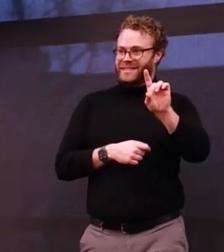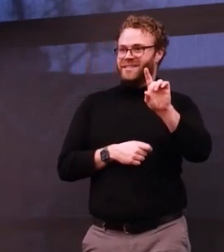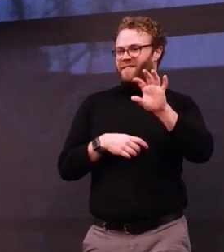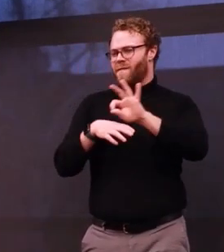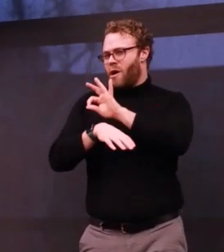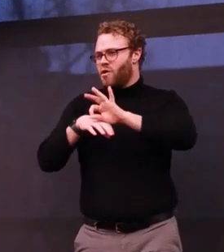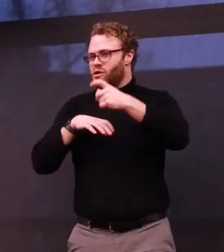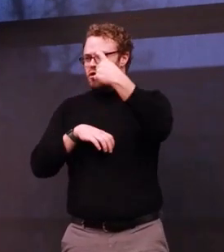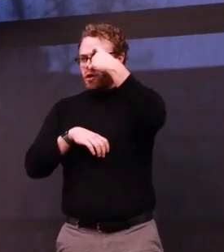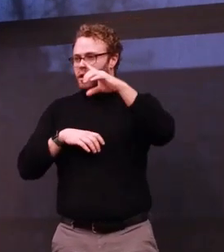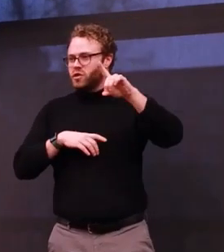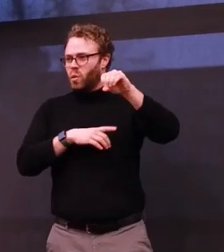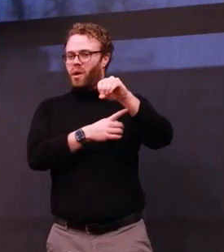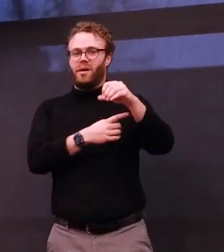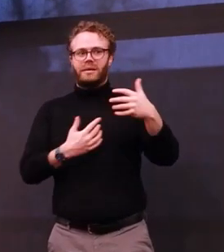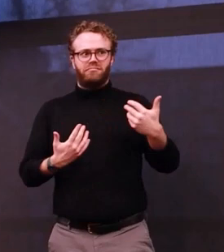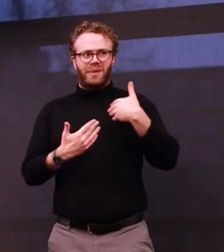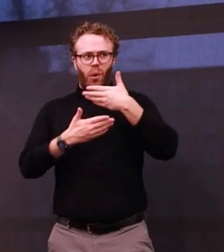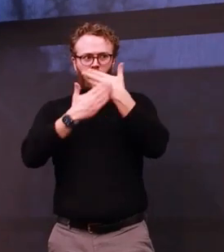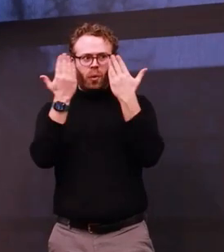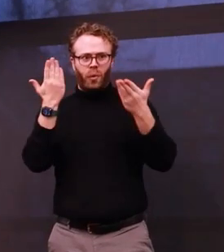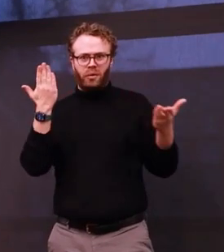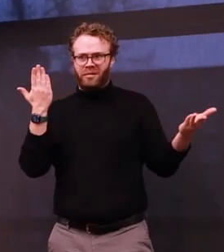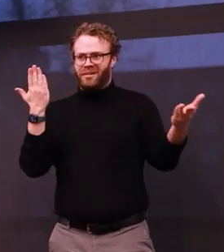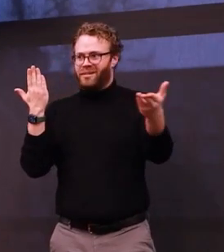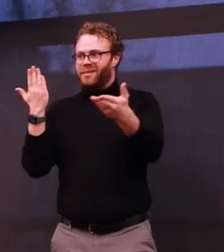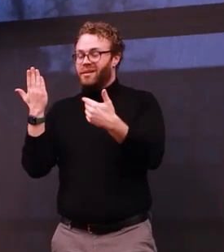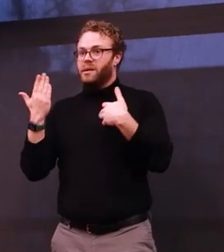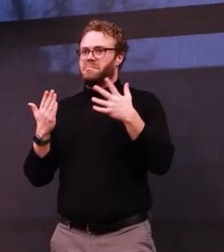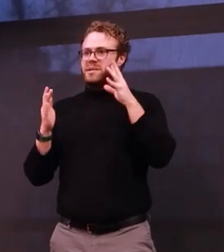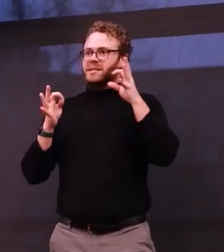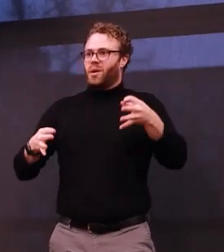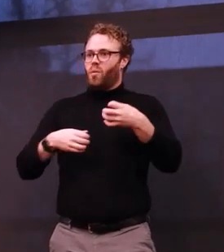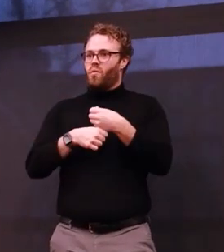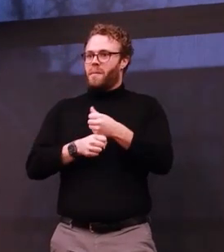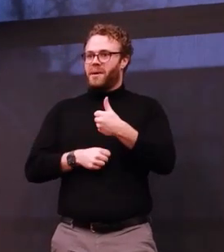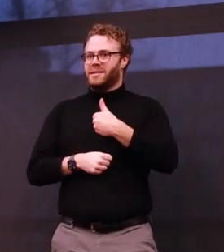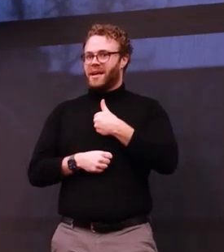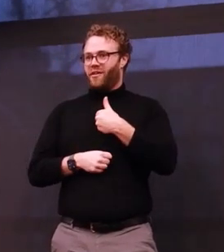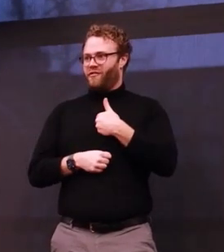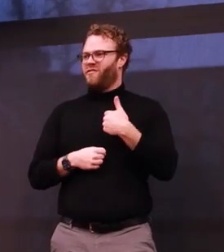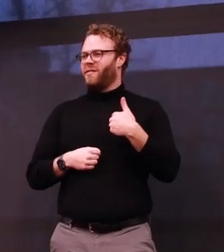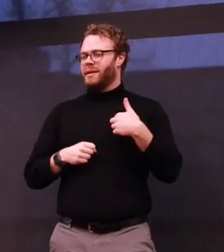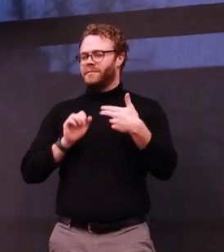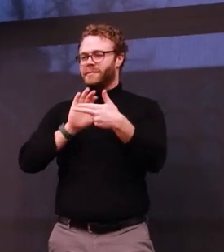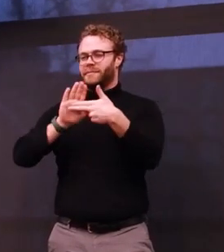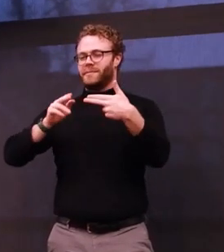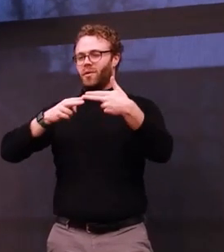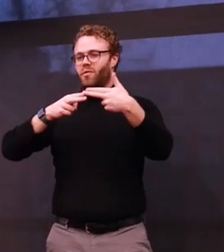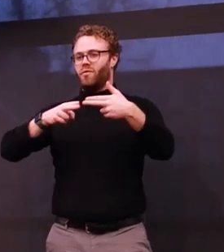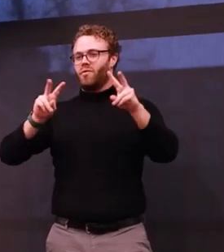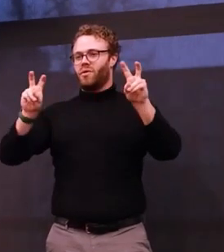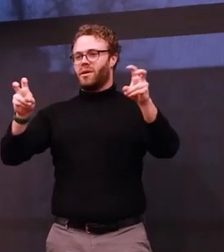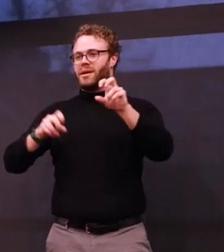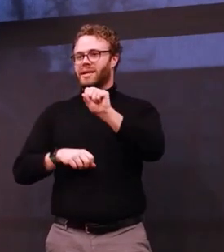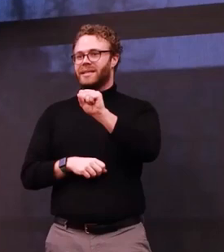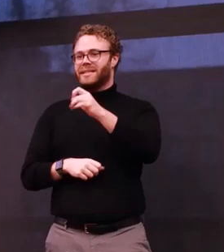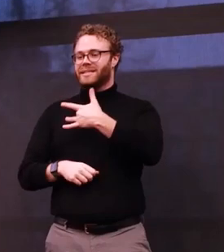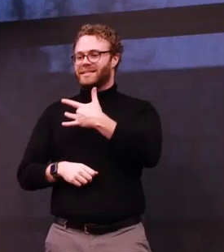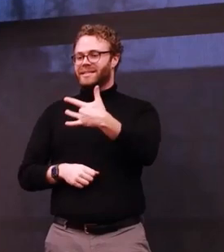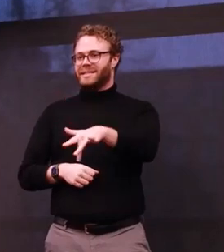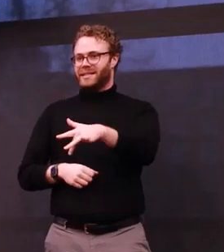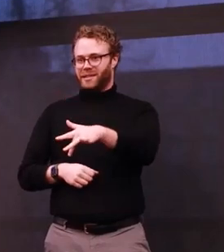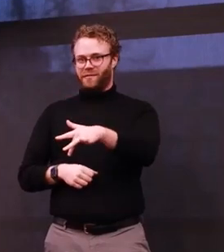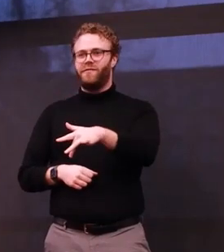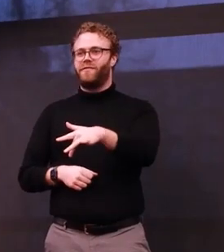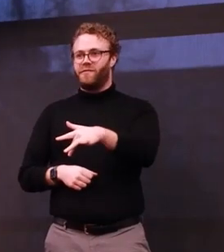And I decided to call it sensitive for a few reasons. Firstly, one of the ways that my disorder presents is that I have